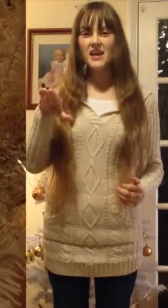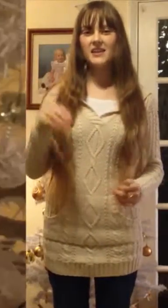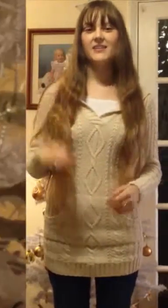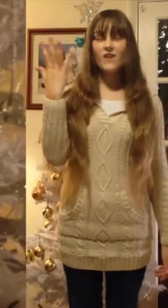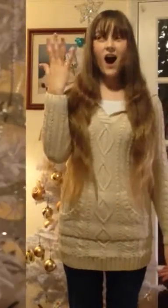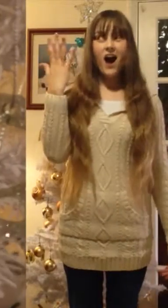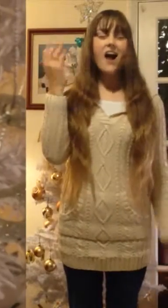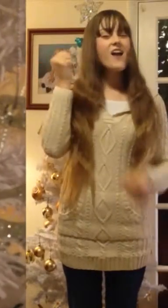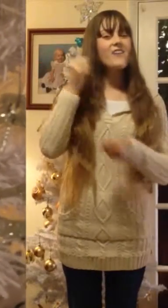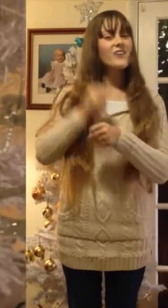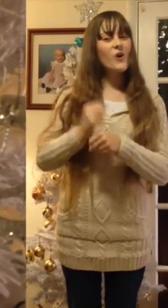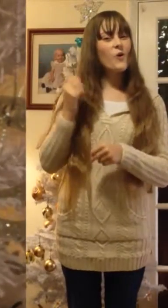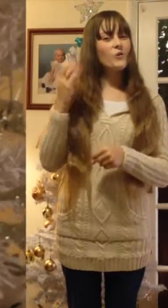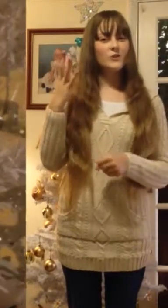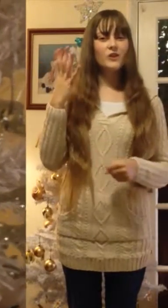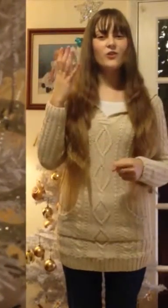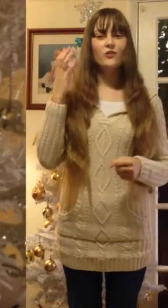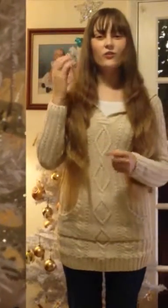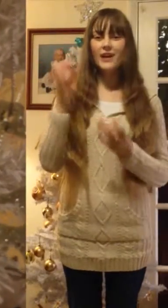-laying, five golden rings.